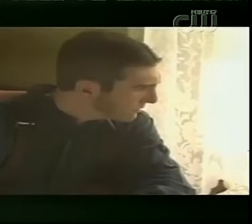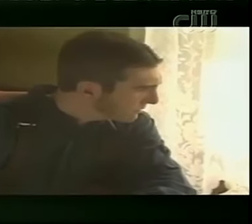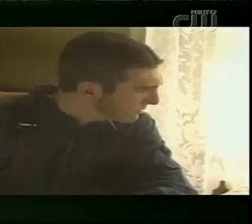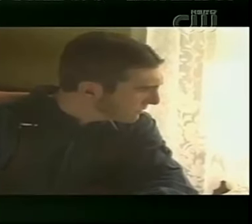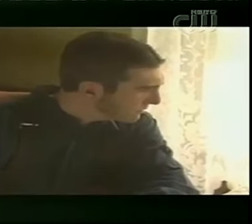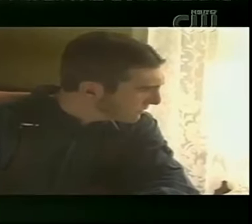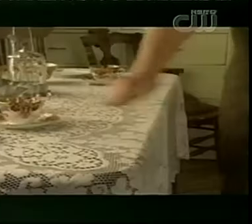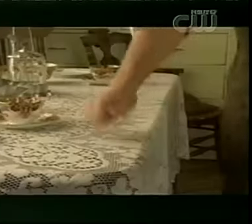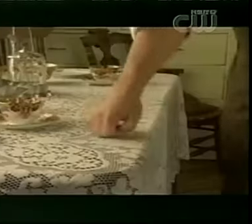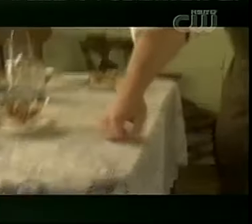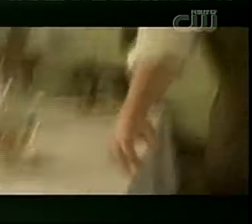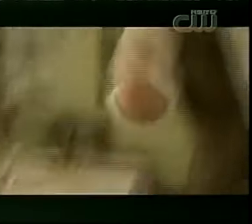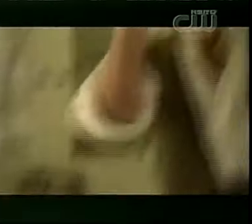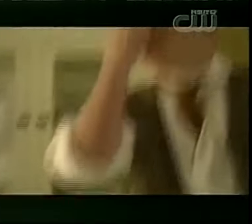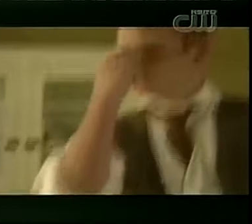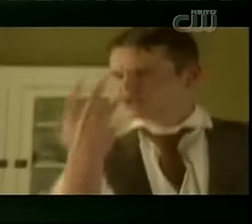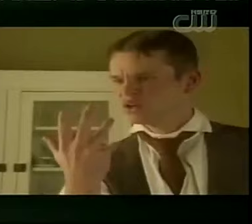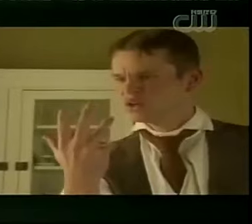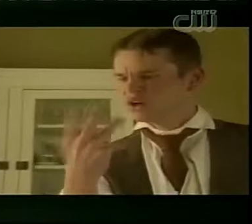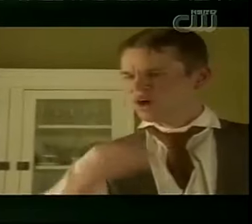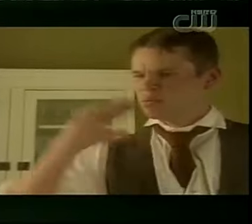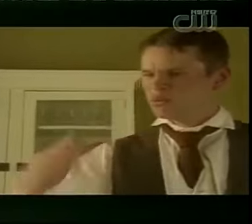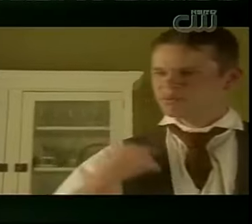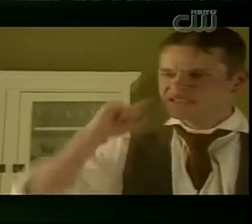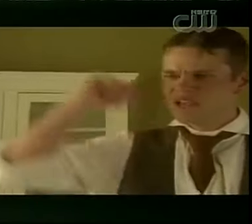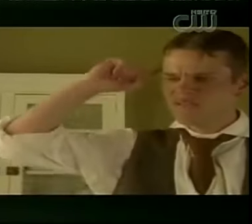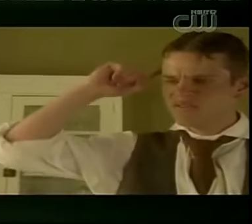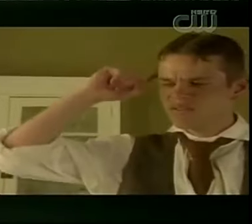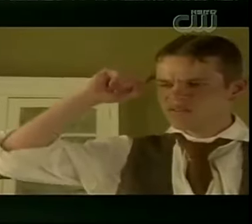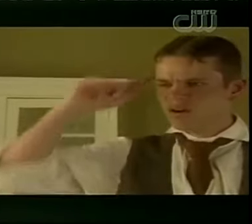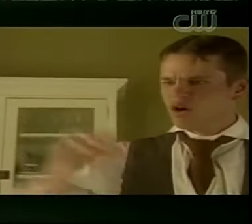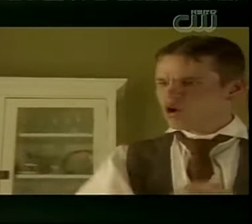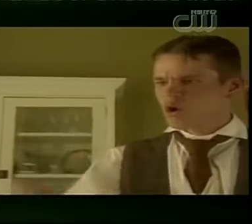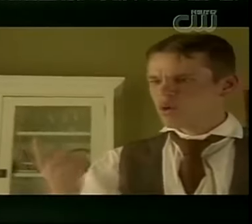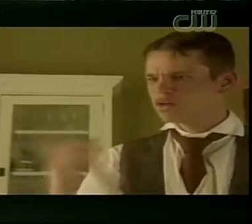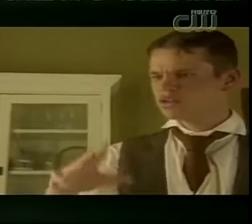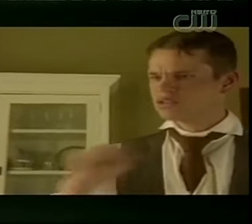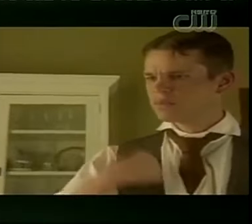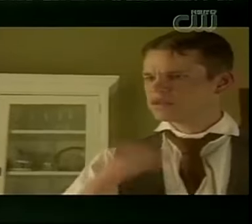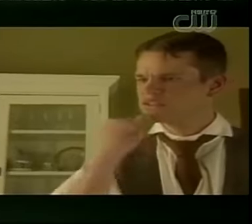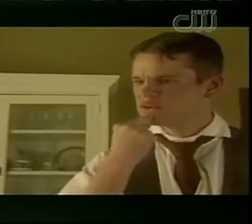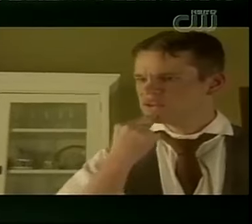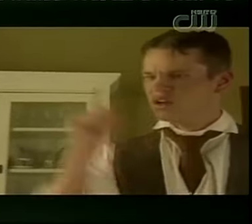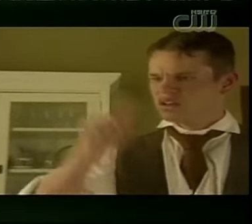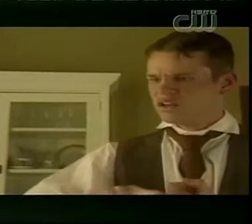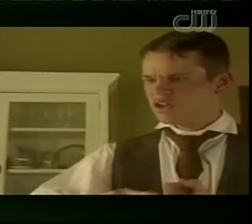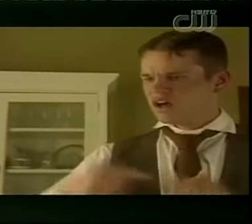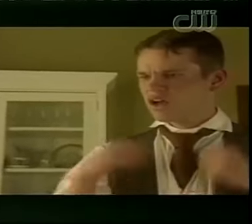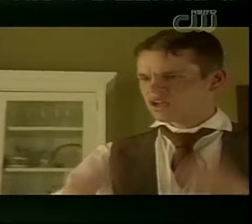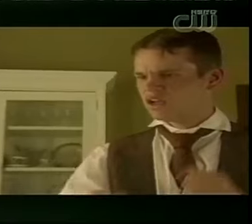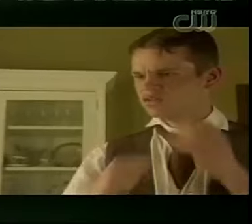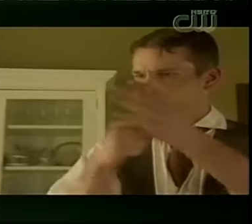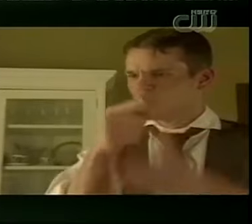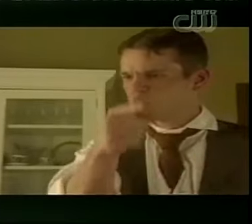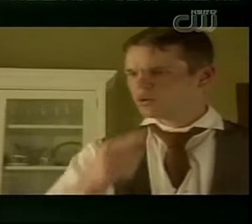chose his path in life. Look at me, Pa. I'm small and I am deaf. No one is gonna take